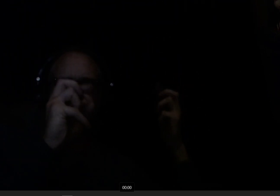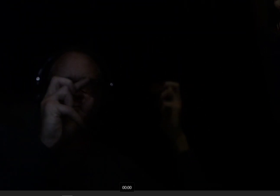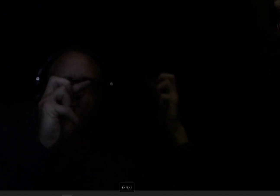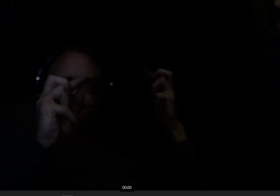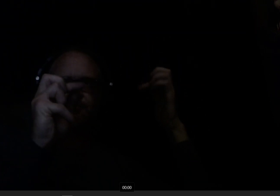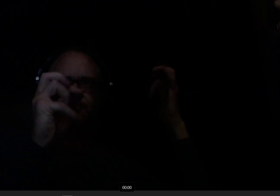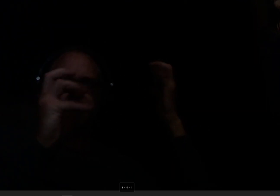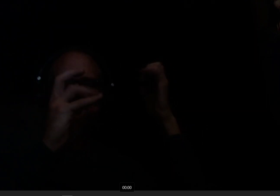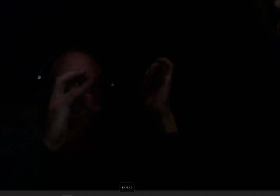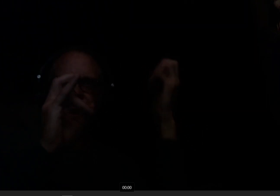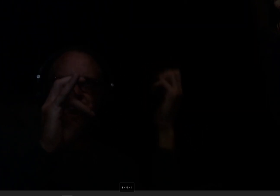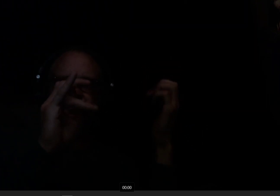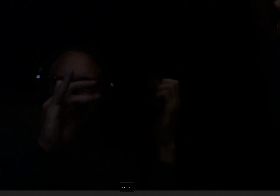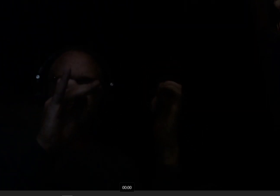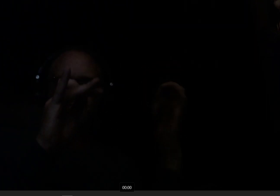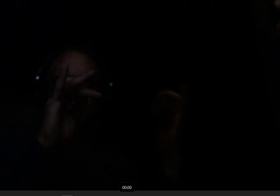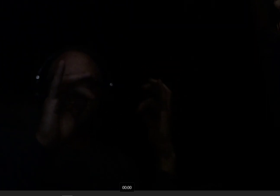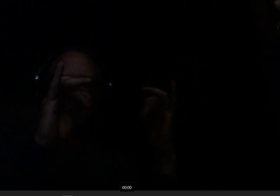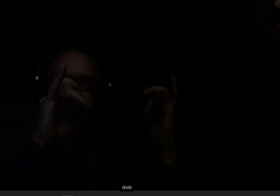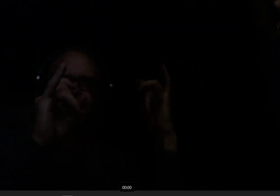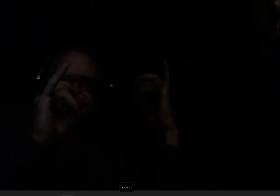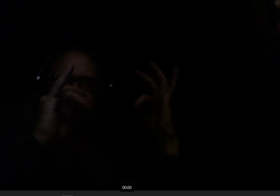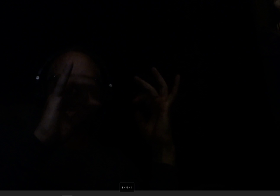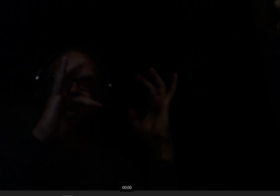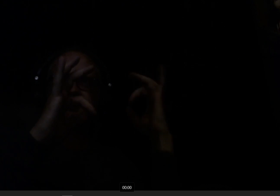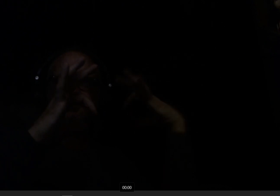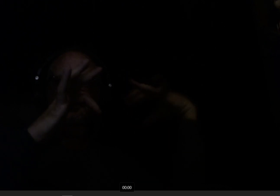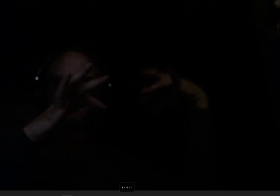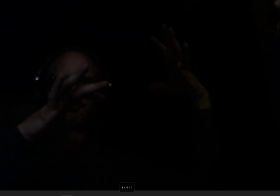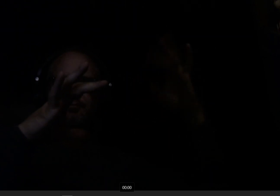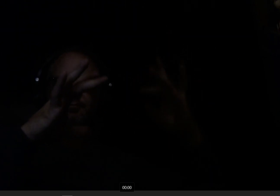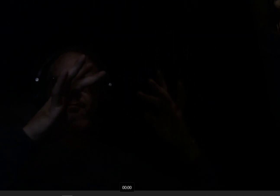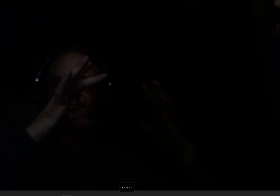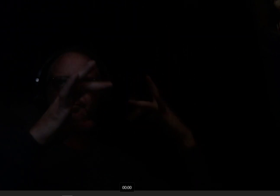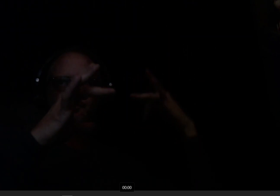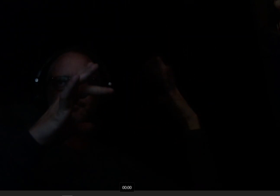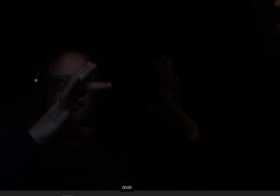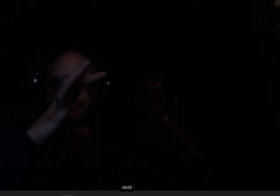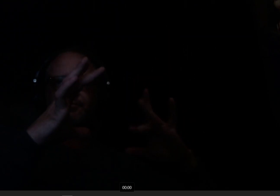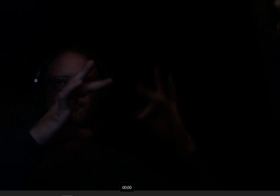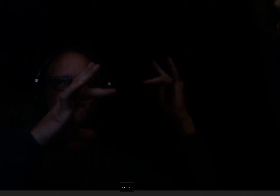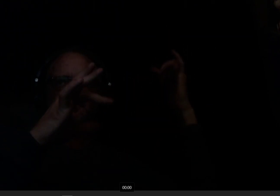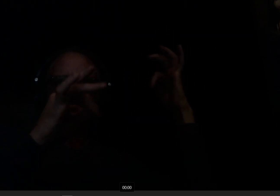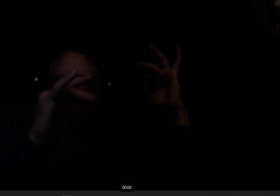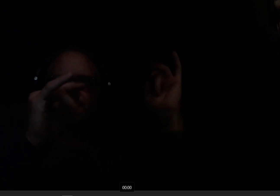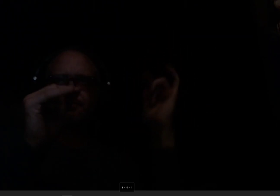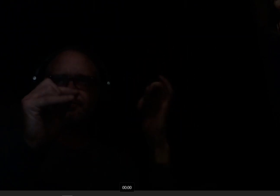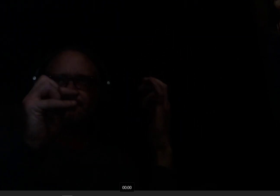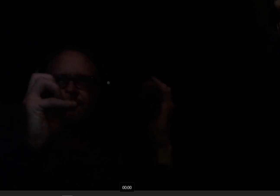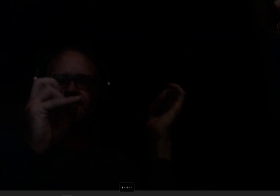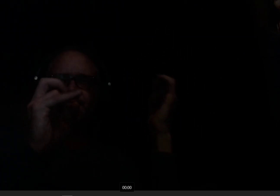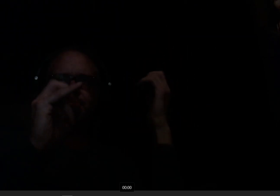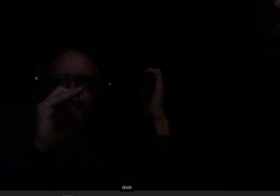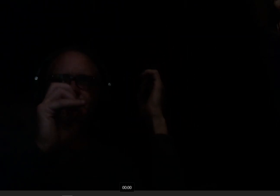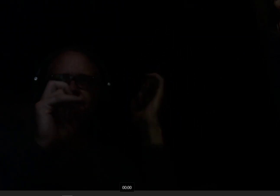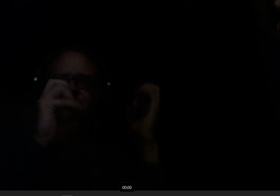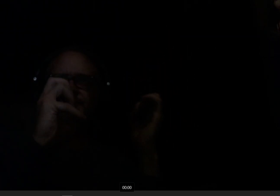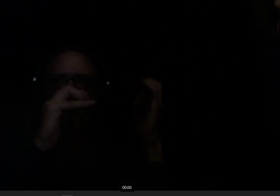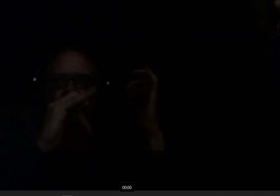But it's always someone else's fault Thought you wrapped around my finger, babe